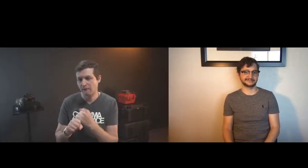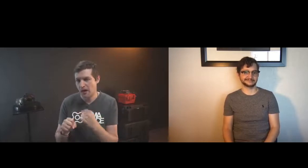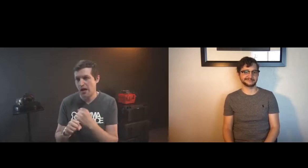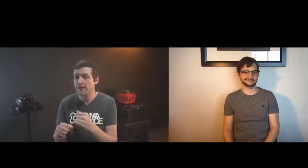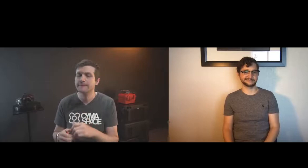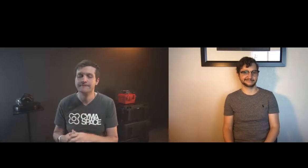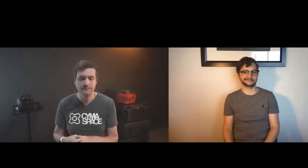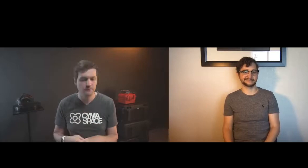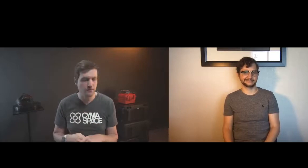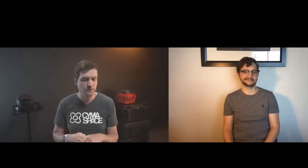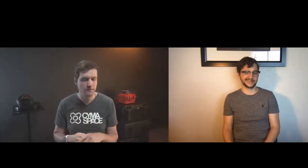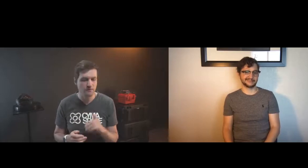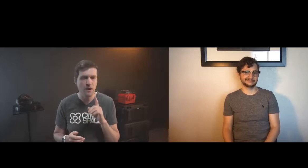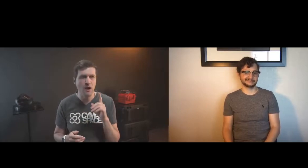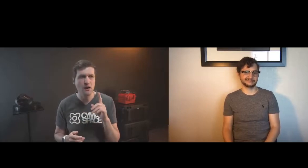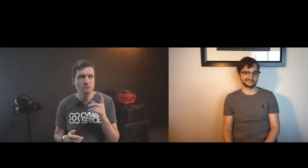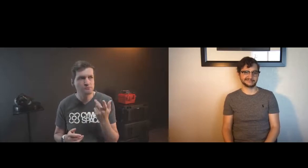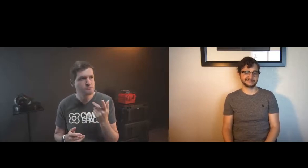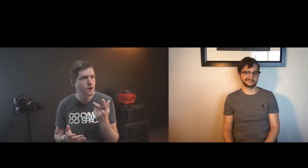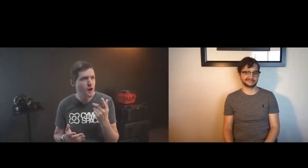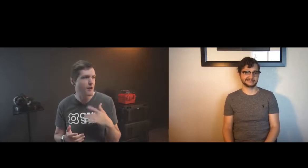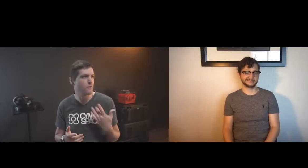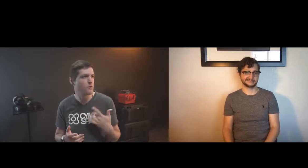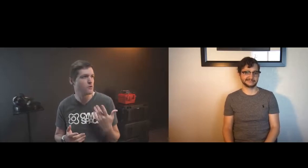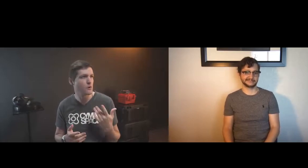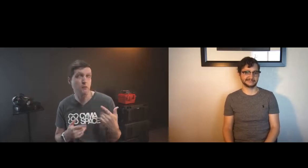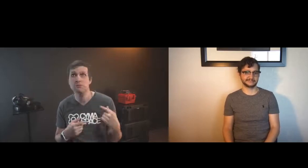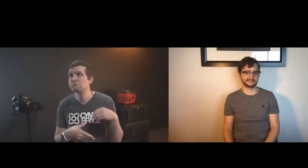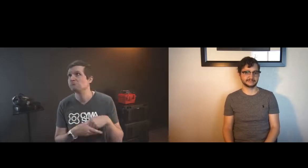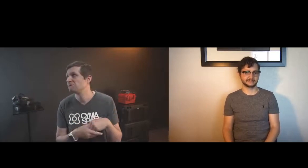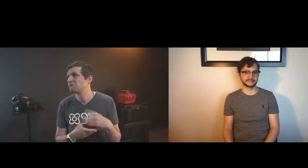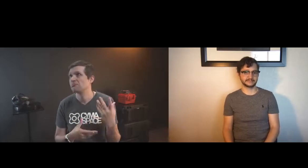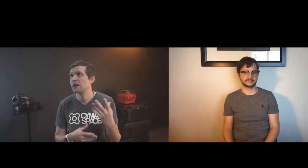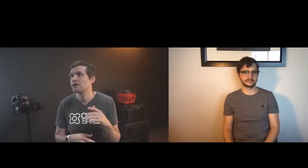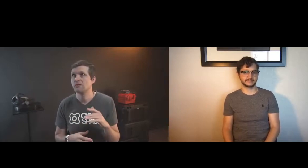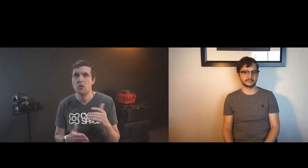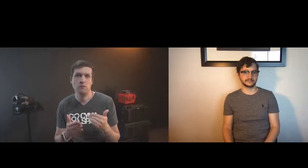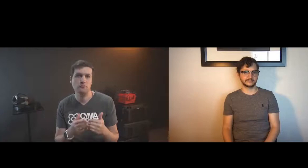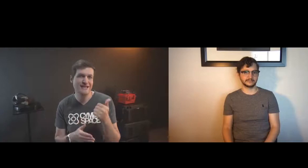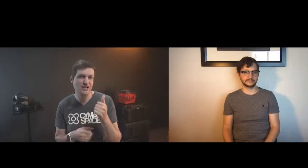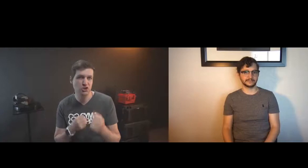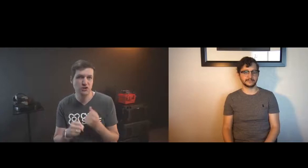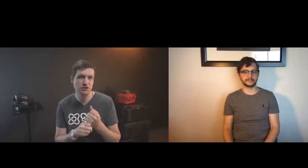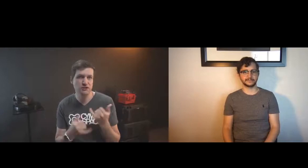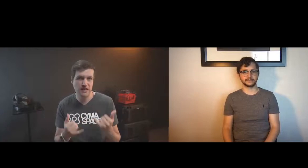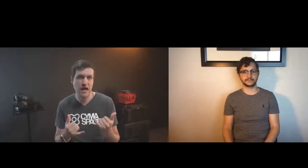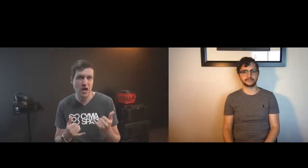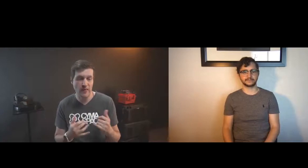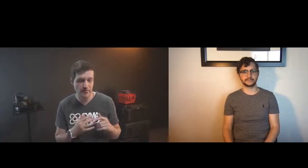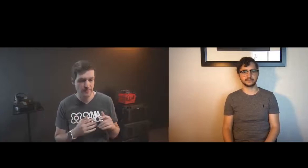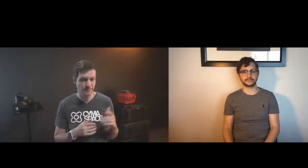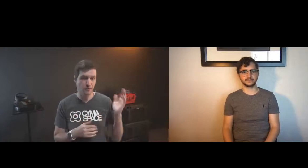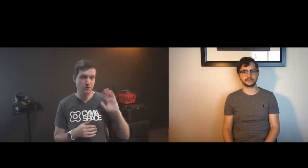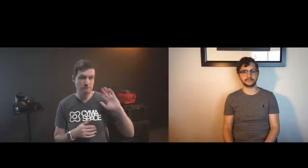want my work my time to be productive not just struggling to have my access needs met but i'd say now